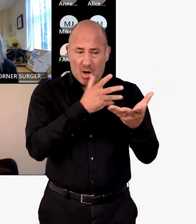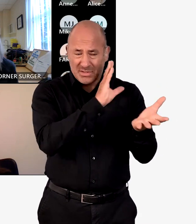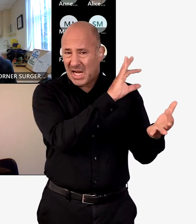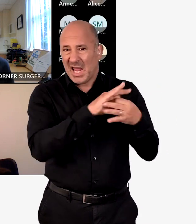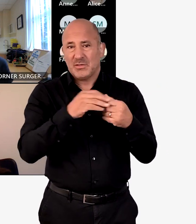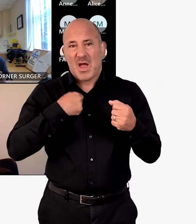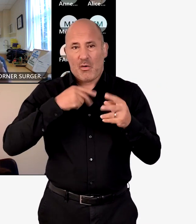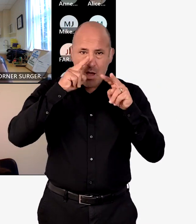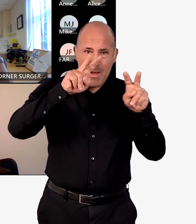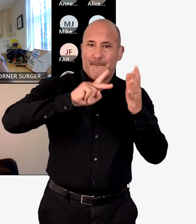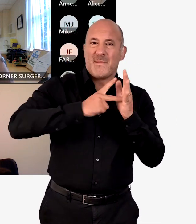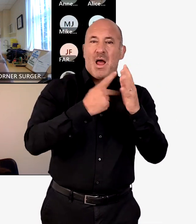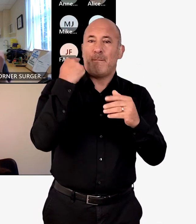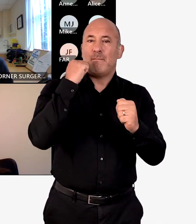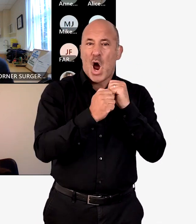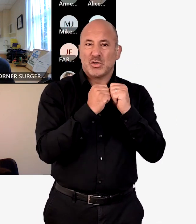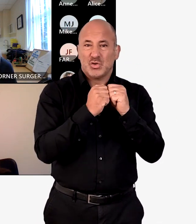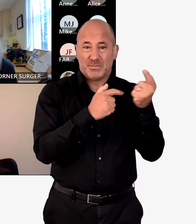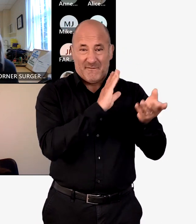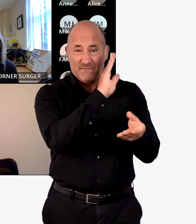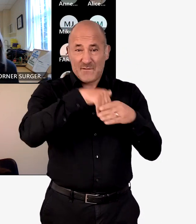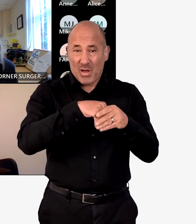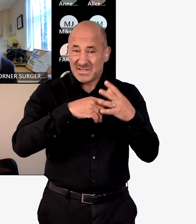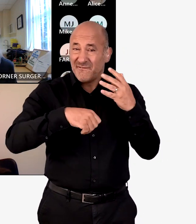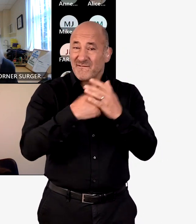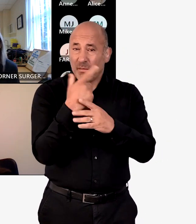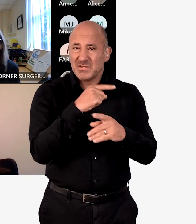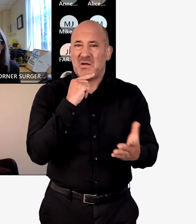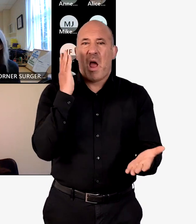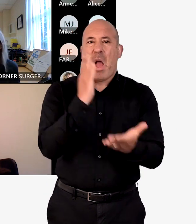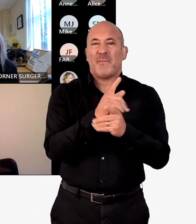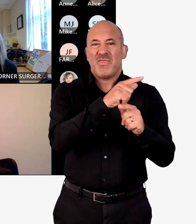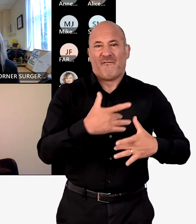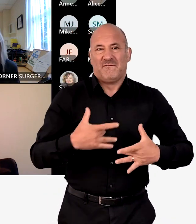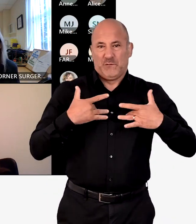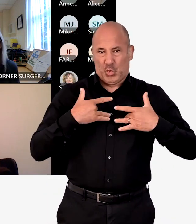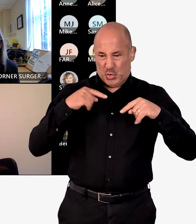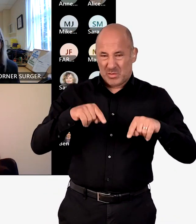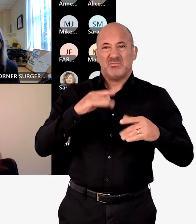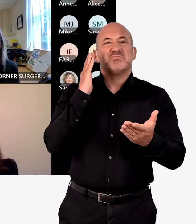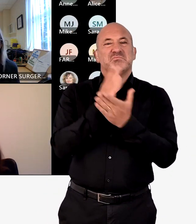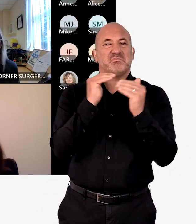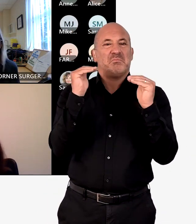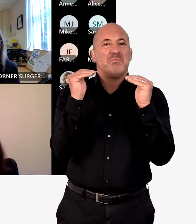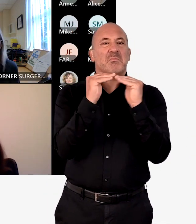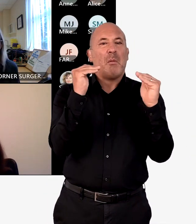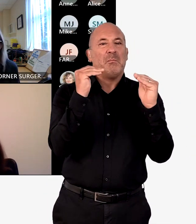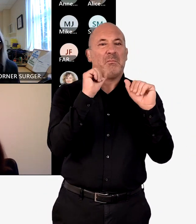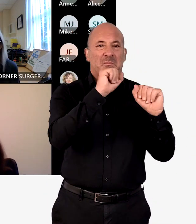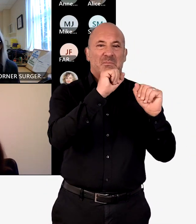to formally be consulted on the joint forward plan in March. And having been involved in its development, they're pleased to confirm that their opinion is that the